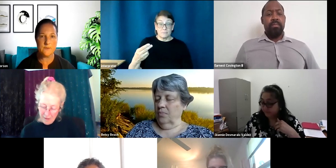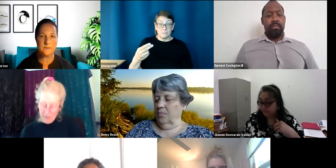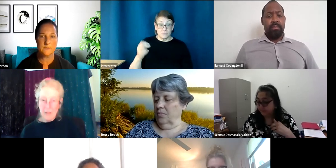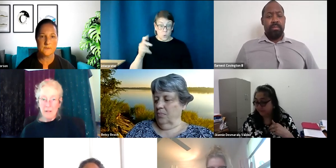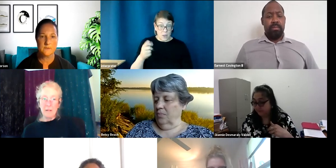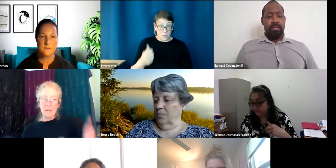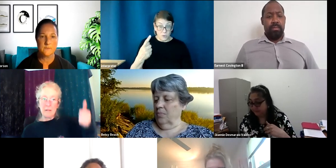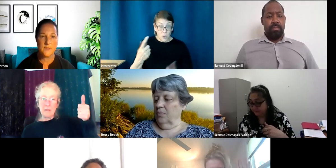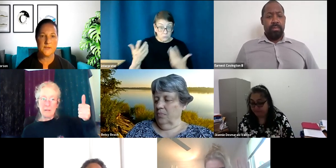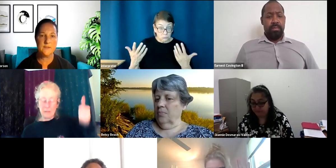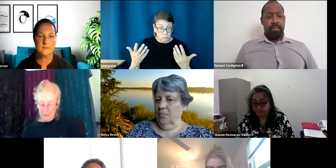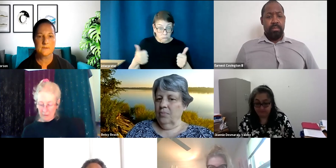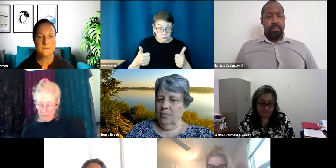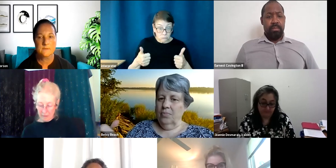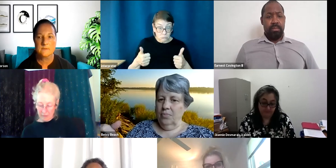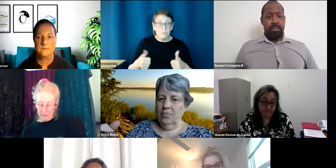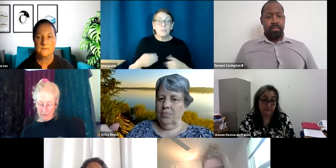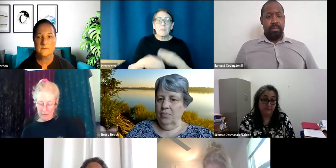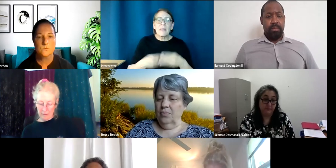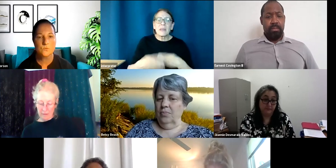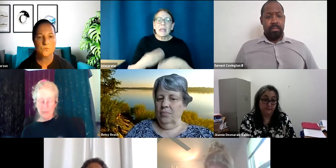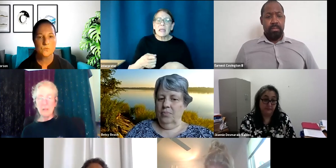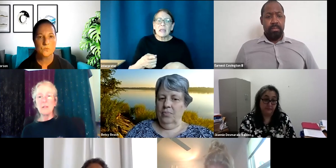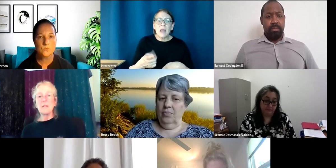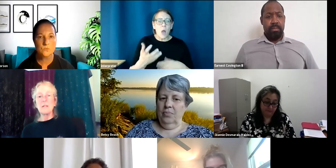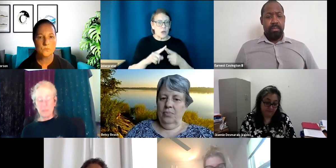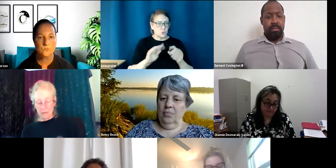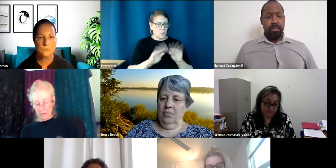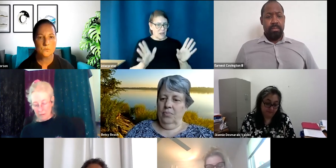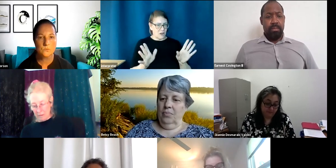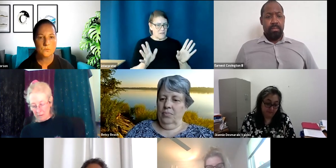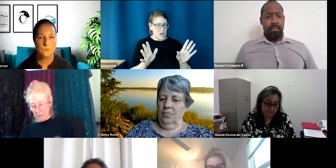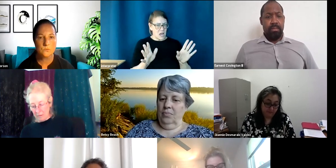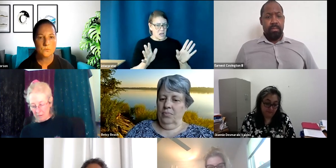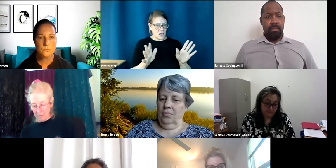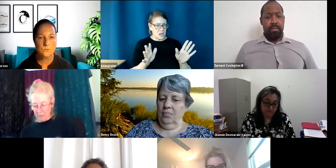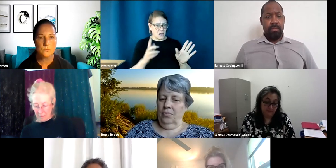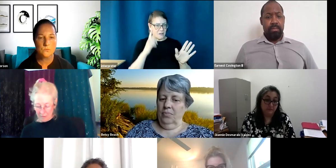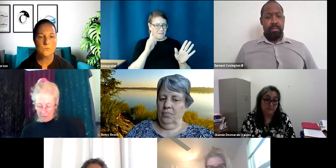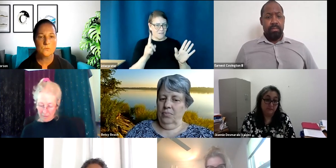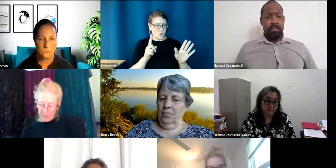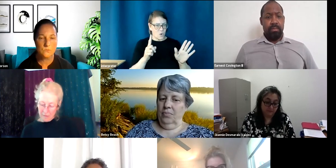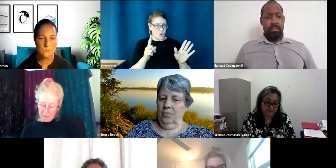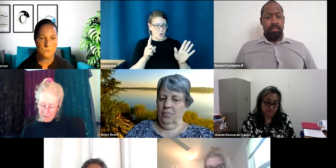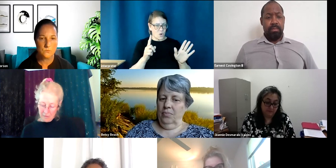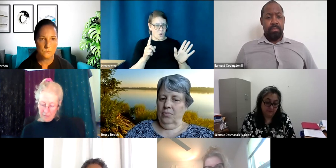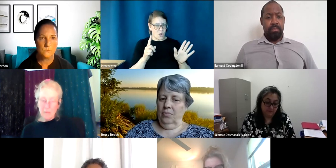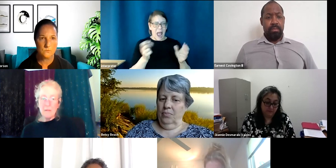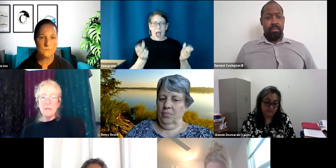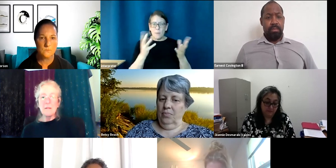everyone? Um, I just want to clarify just, um, for a number of interpreters that will be needed. Will this